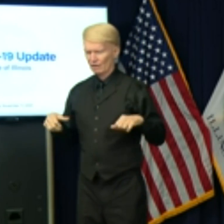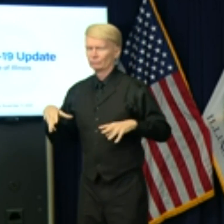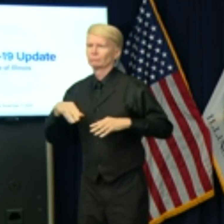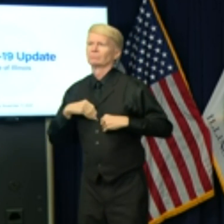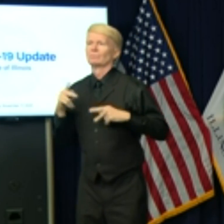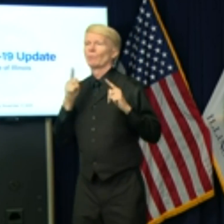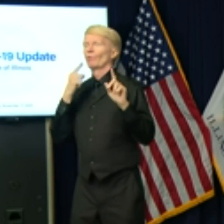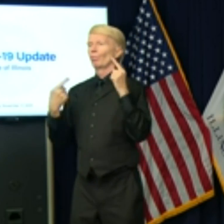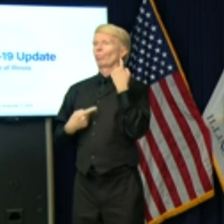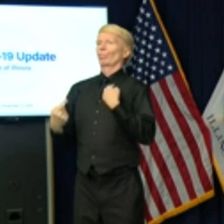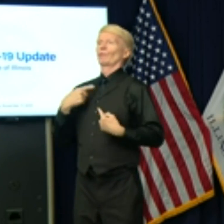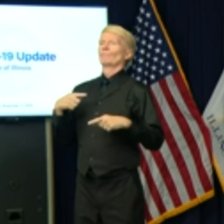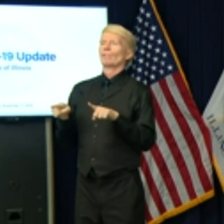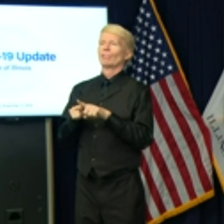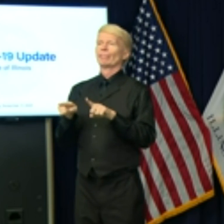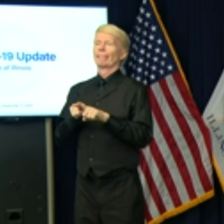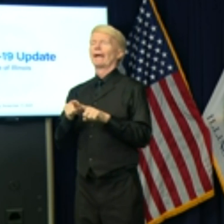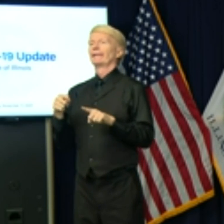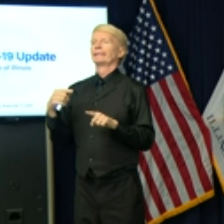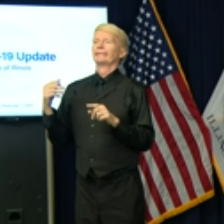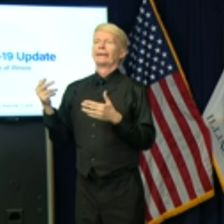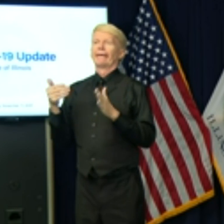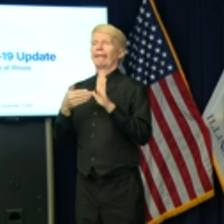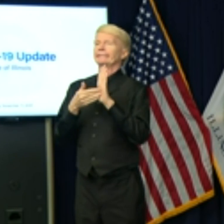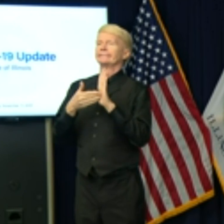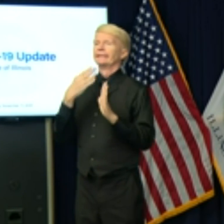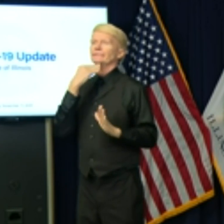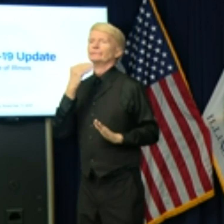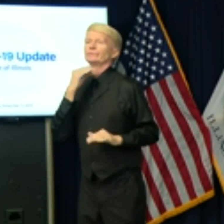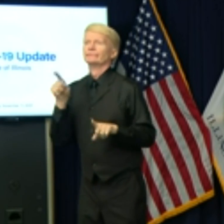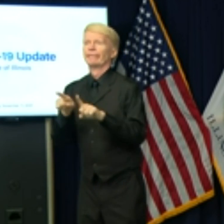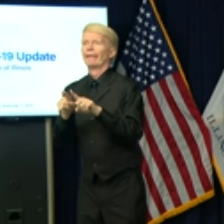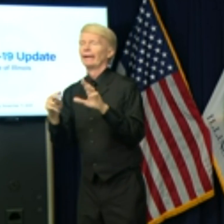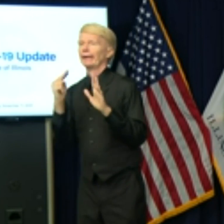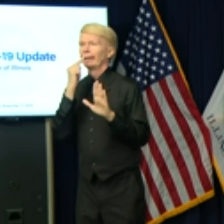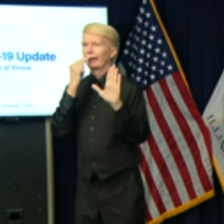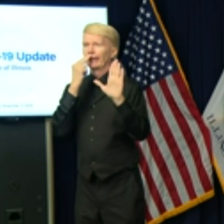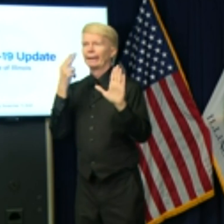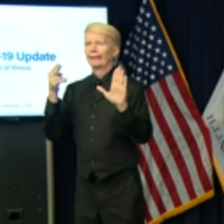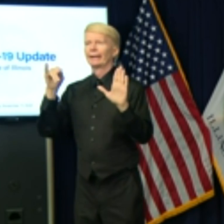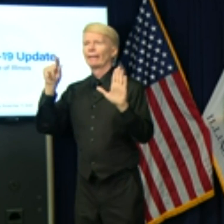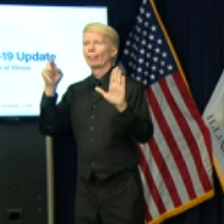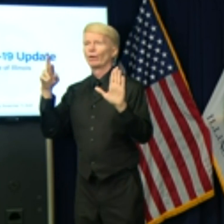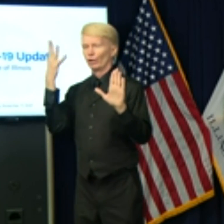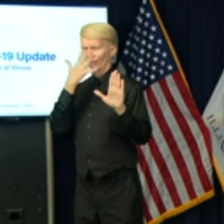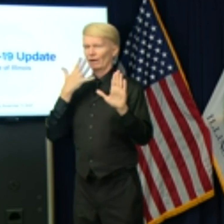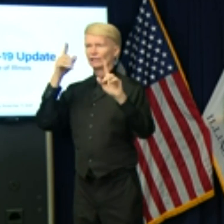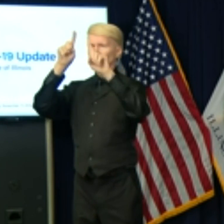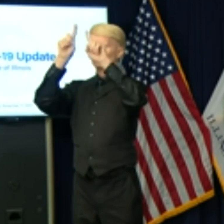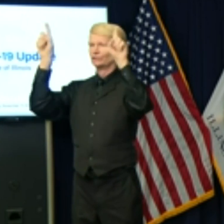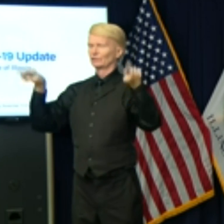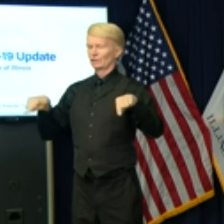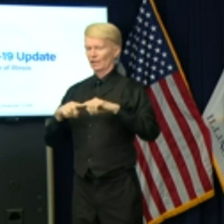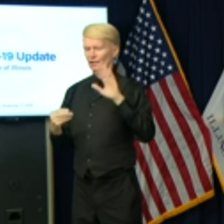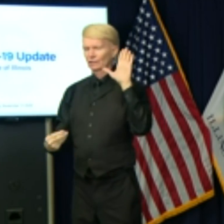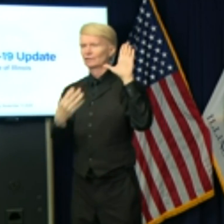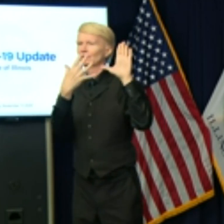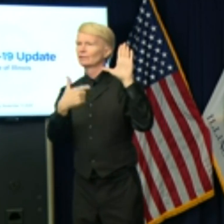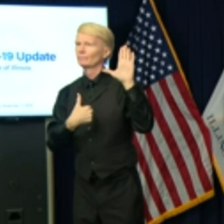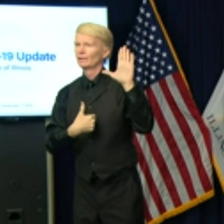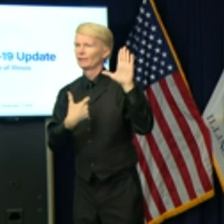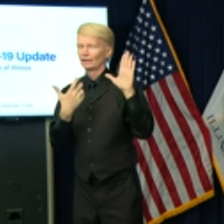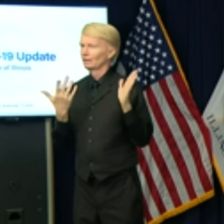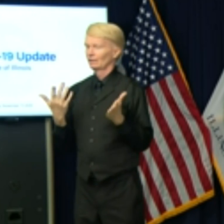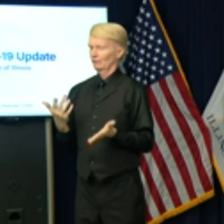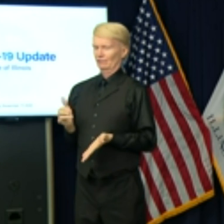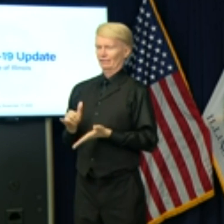likening me to Hitler. This kind of vitriol is apparently what I have to deal with to keep the state and its